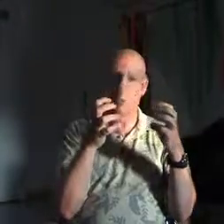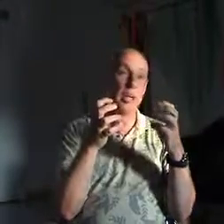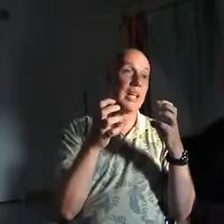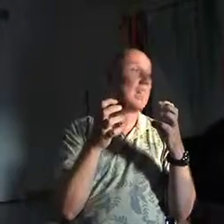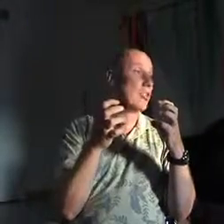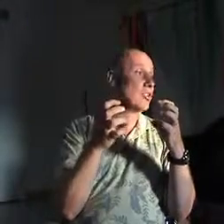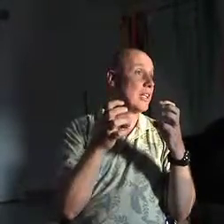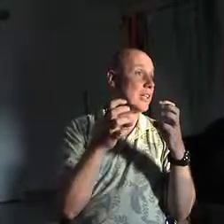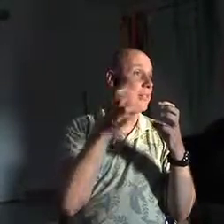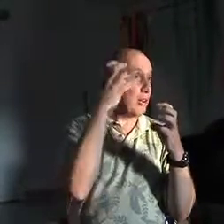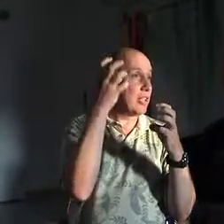Really, there's only spirit.